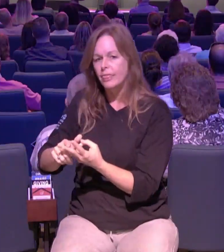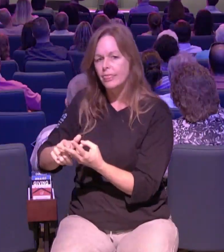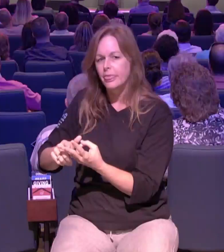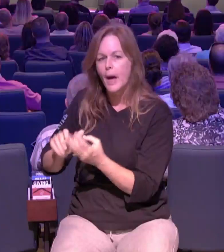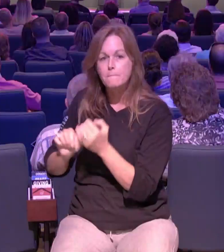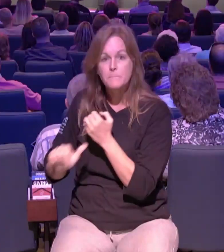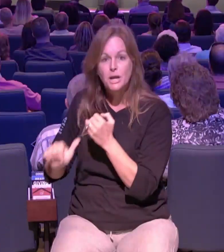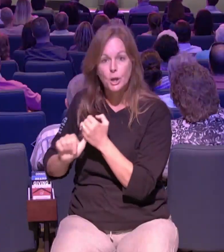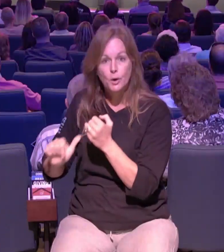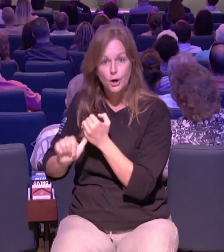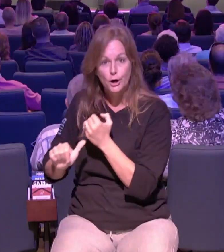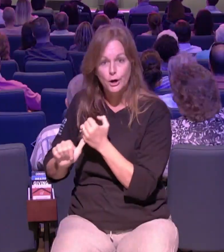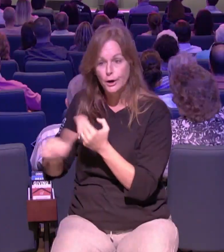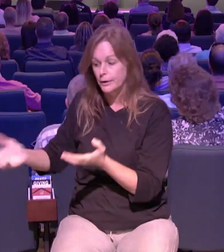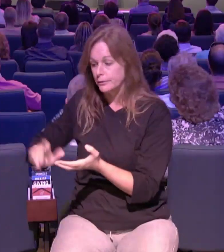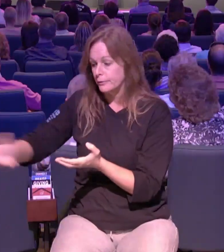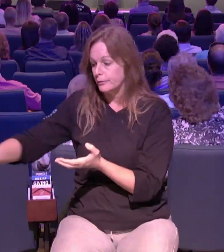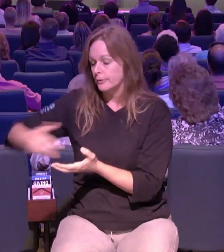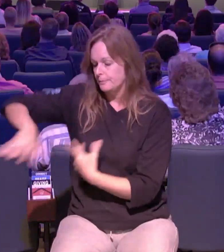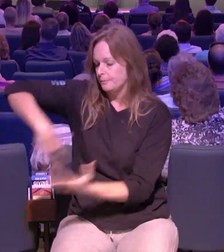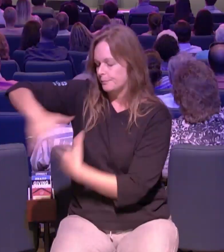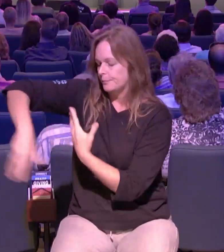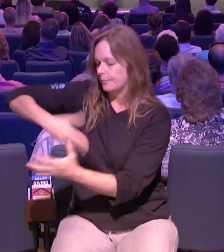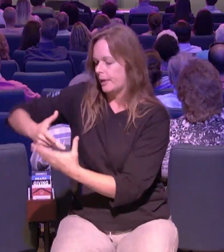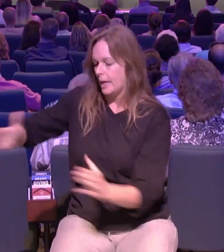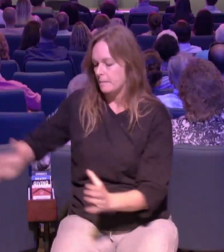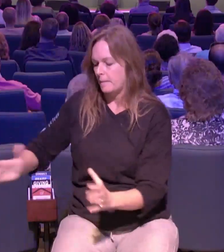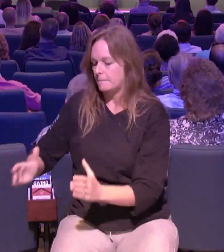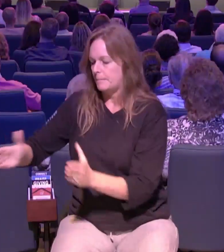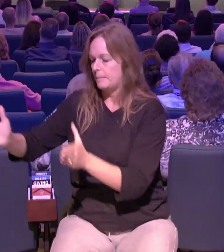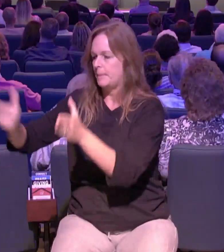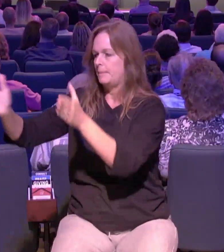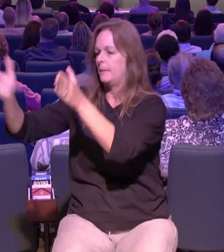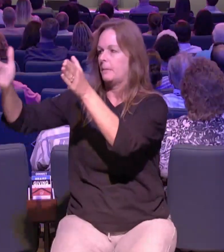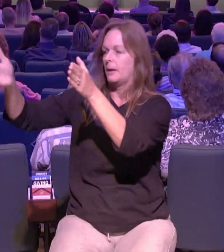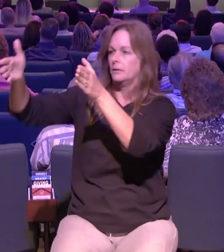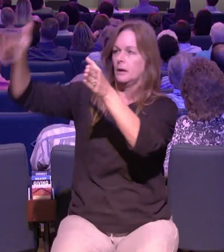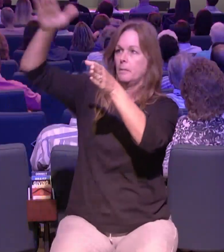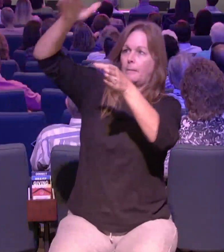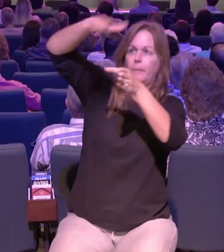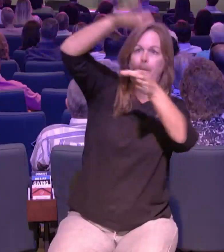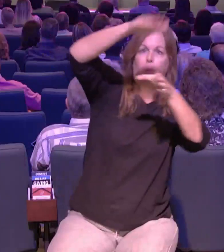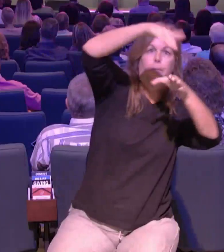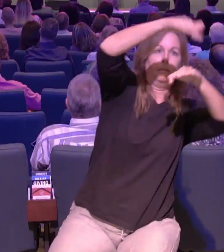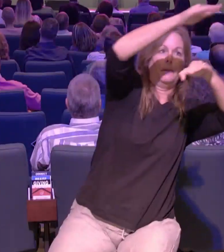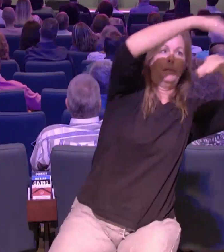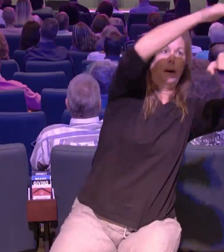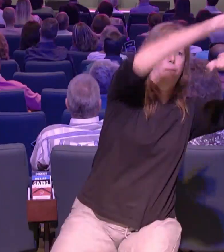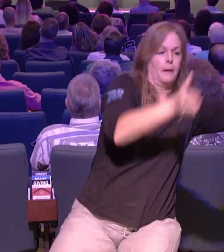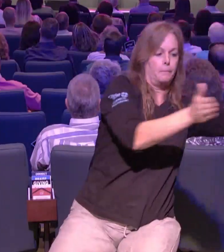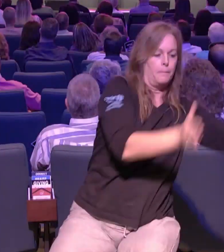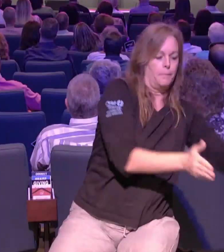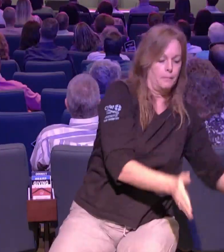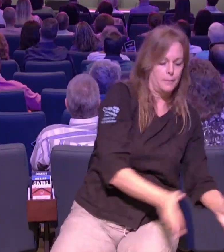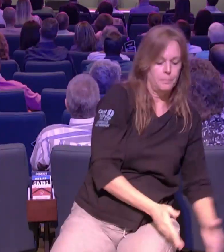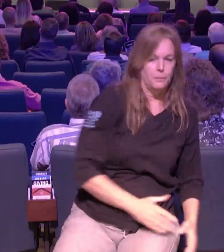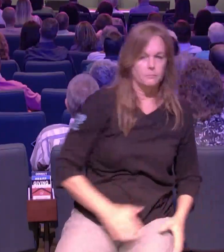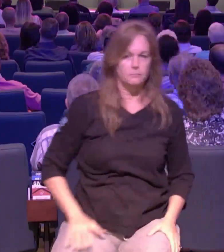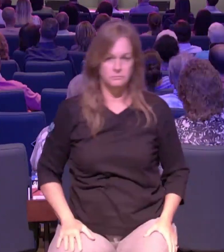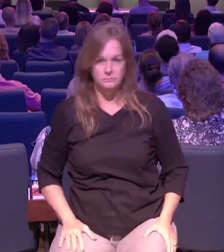jesus you know i'm saying you're going to dig you're going to put it with some hmm some manure i'm keeping it clean manure to